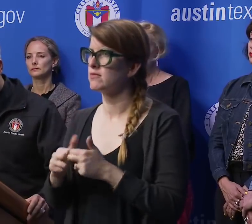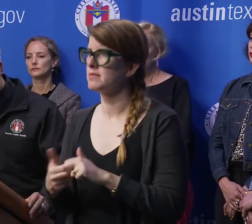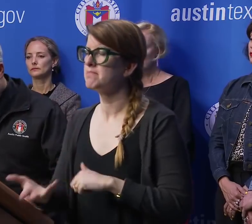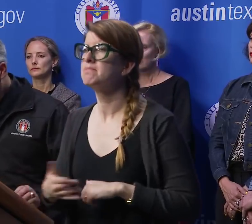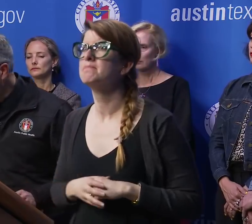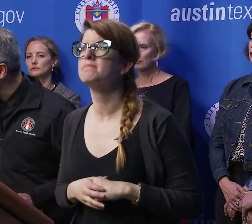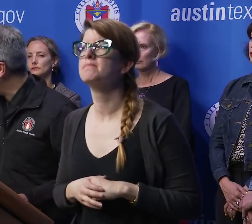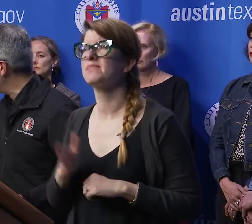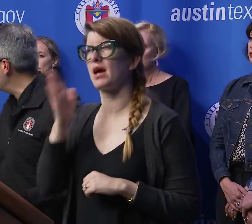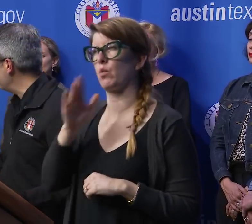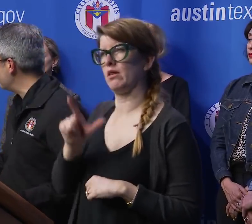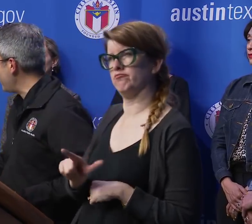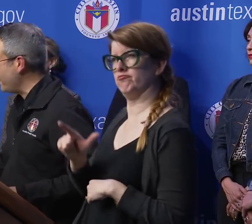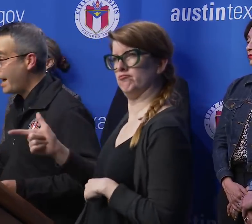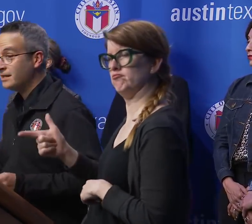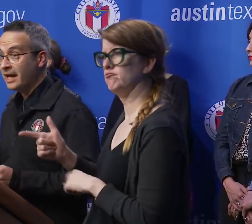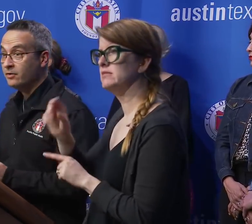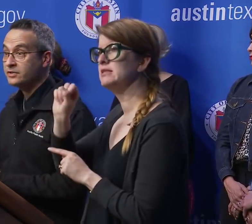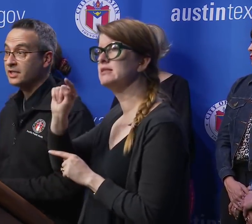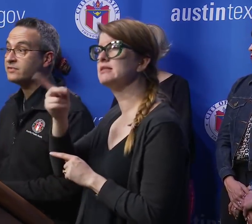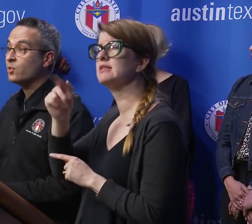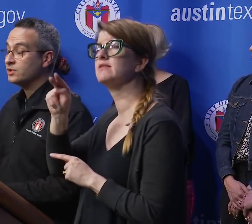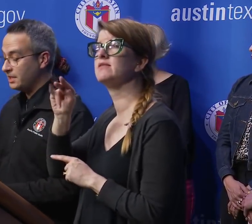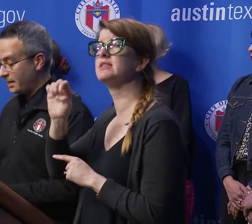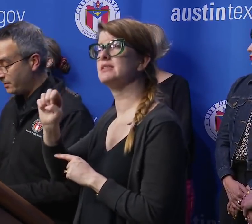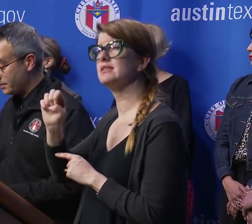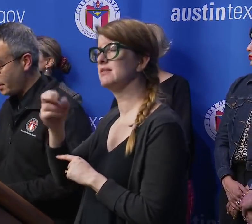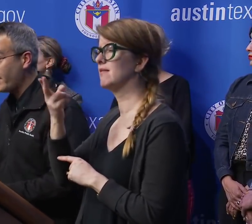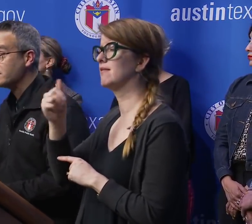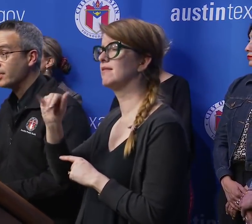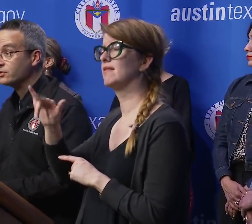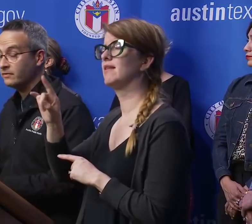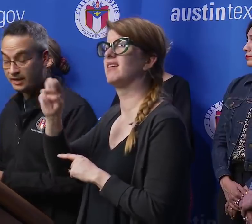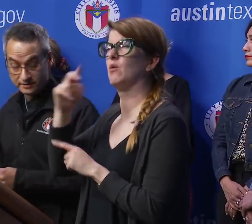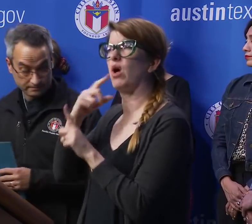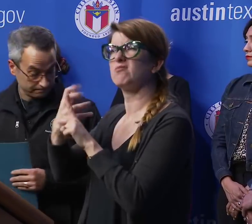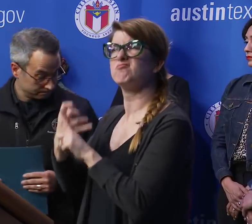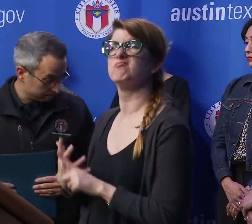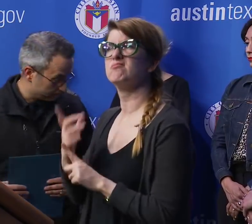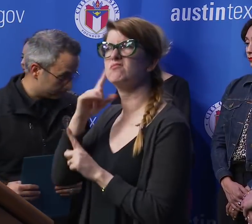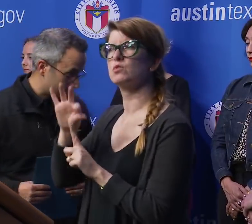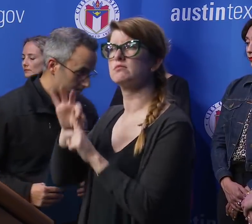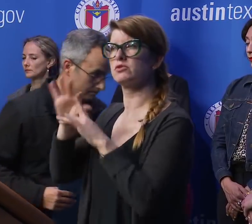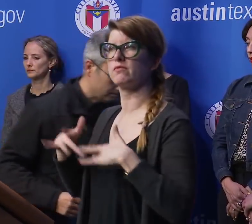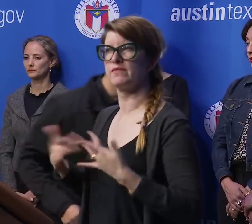I'm going to turn it over to Stephanie Hayden now, who's going to give some more details about special events.